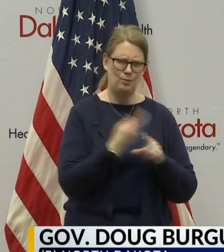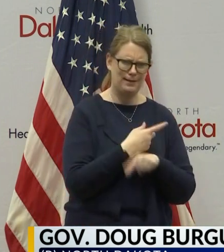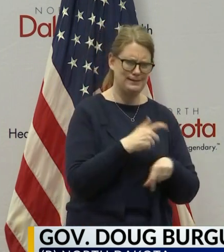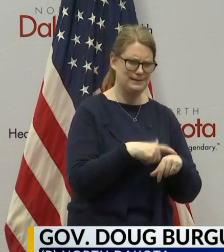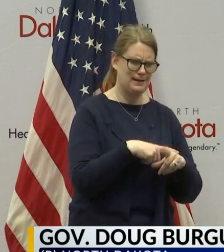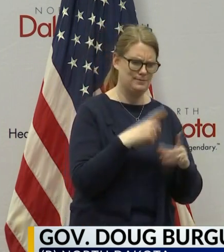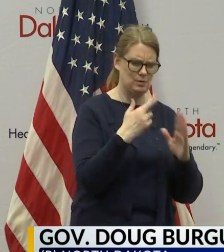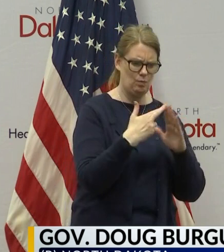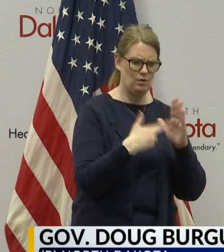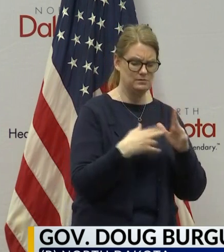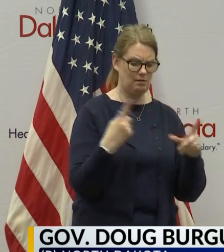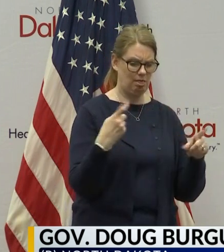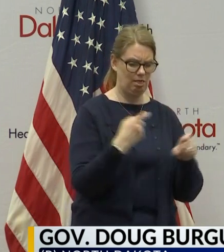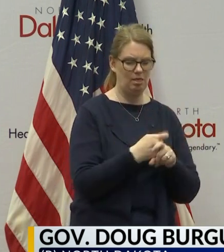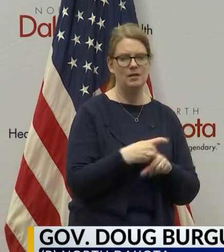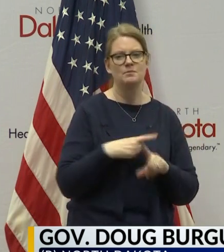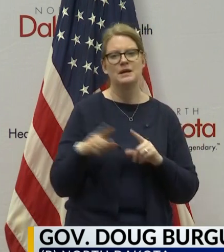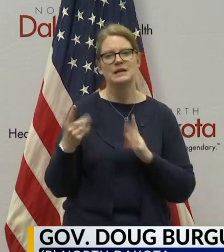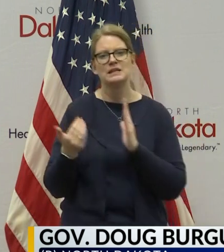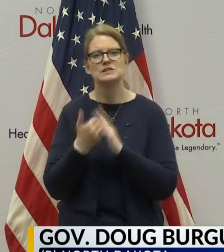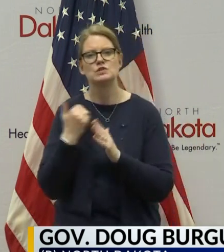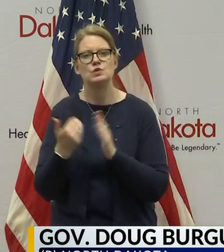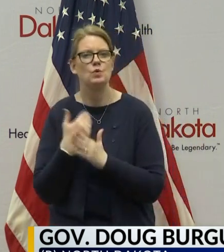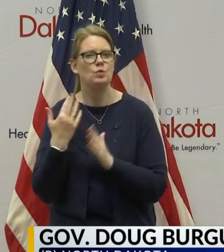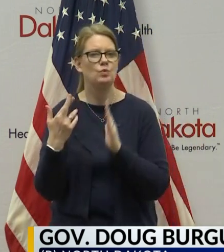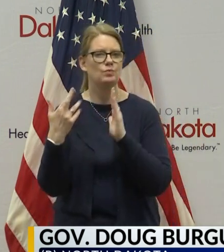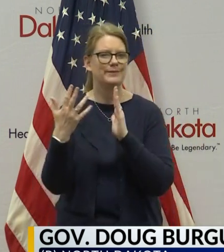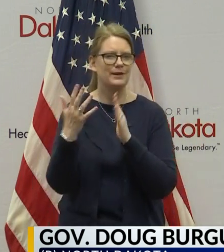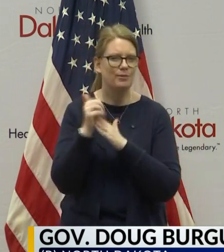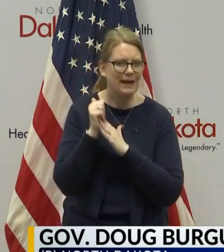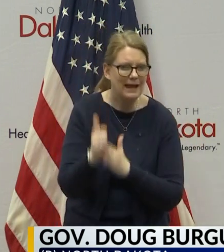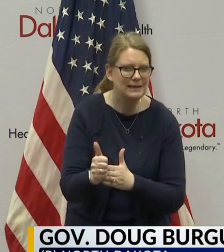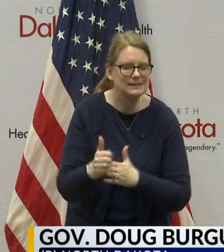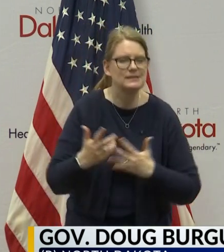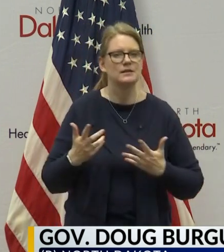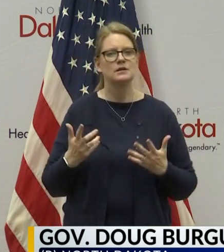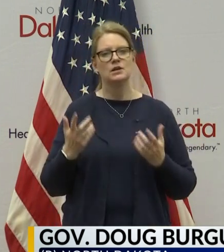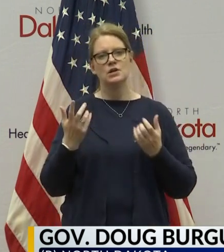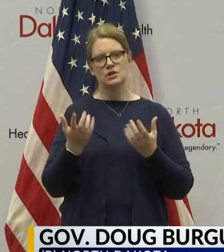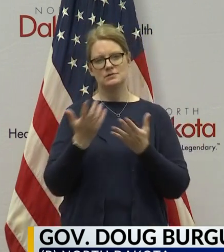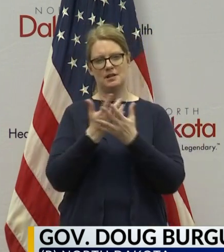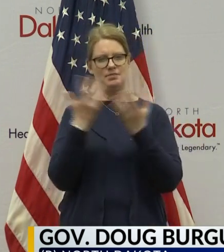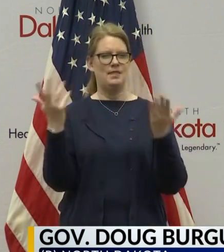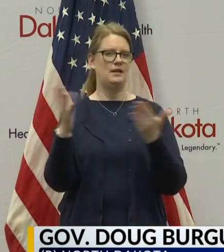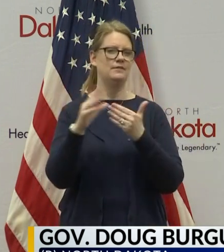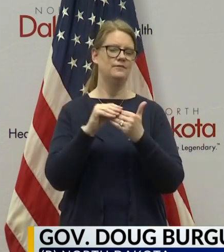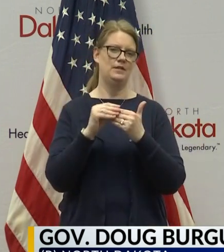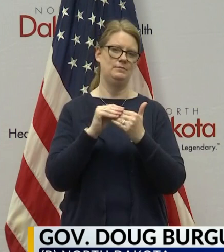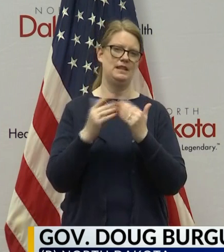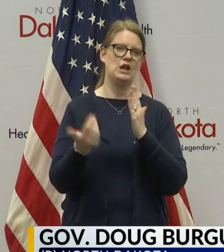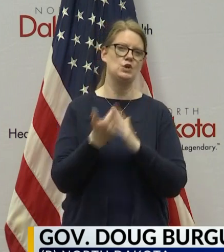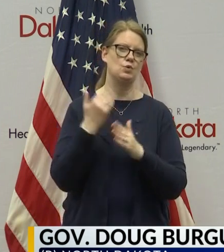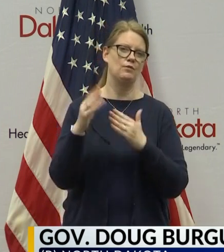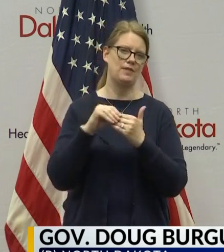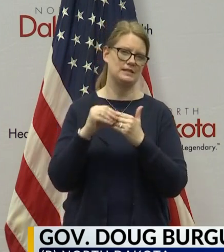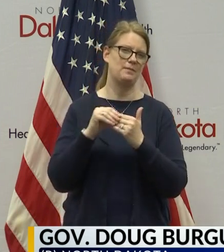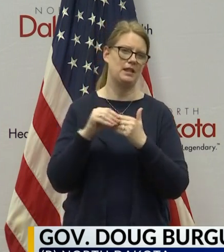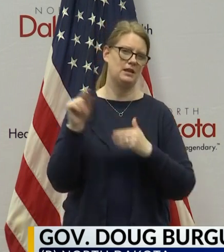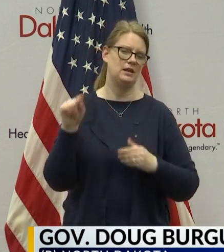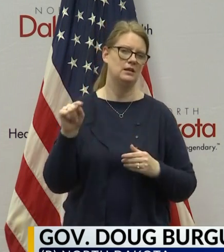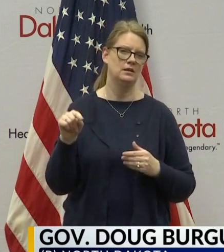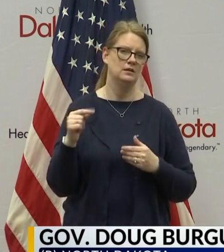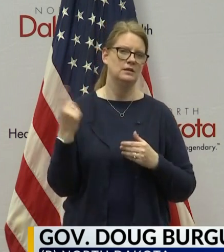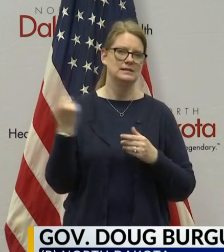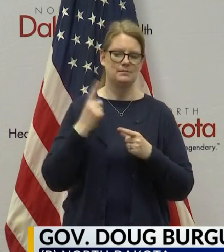But again, as new guidance comes out, there's lots of new flexibility. And this new flexibility might be something that